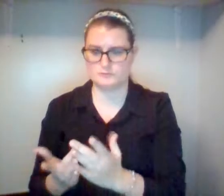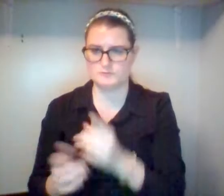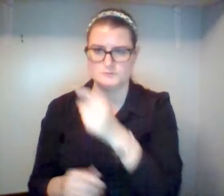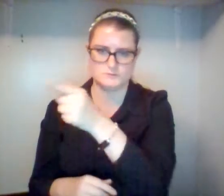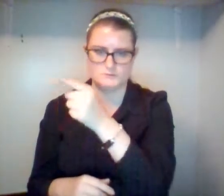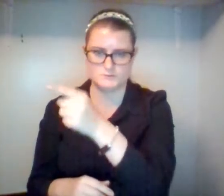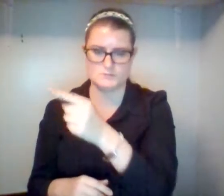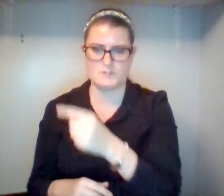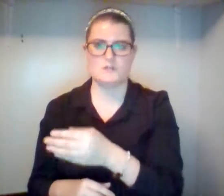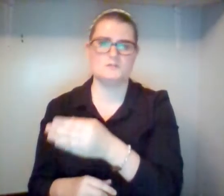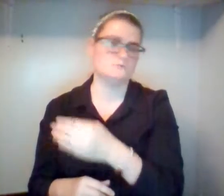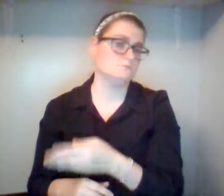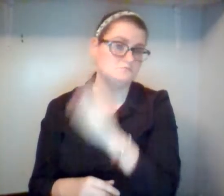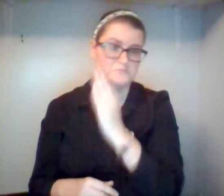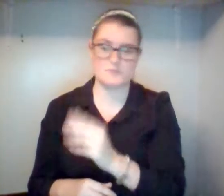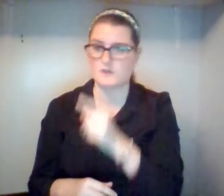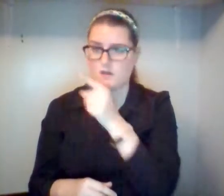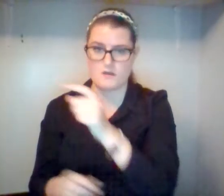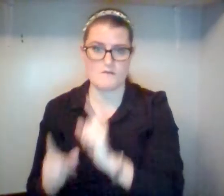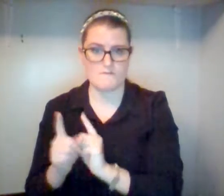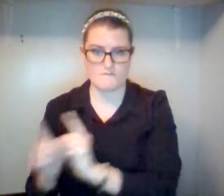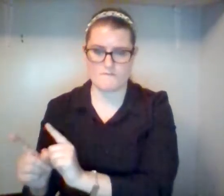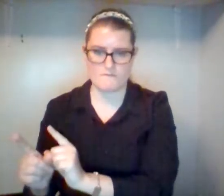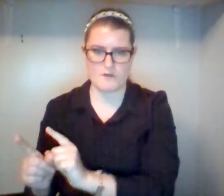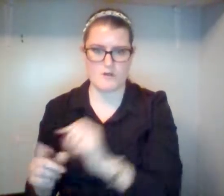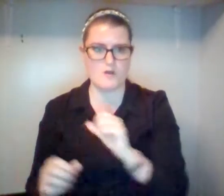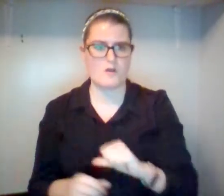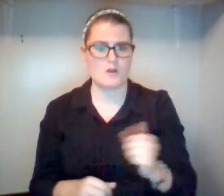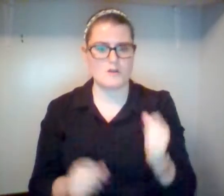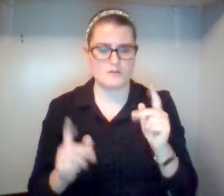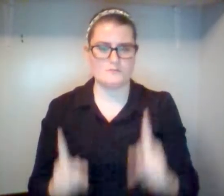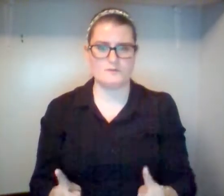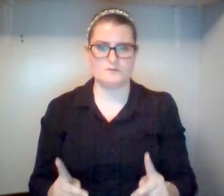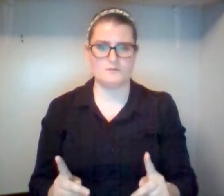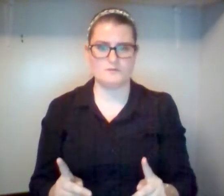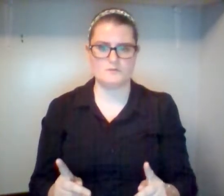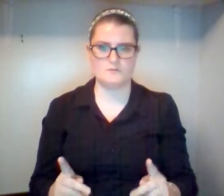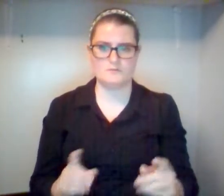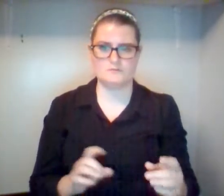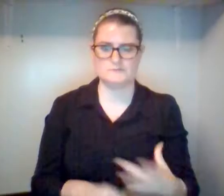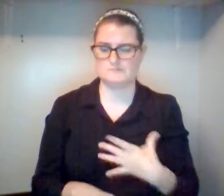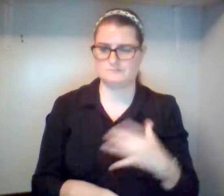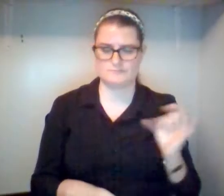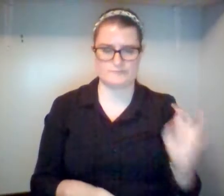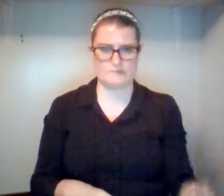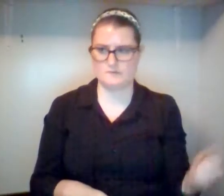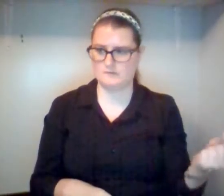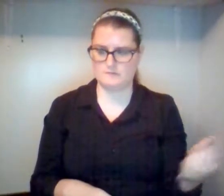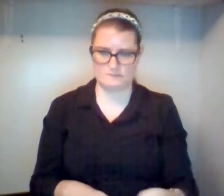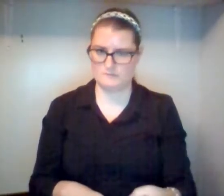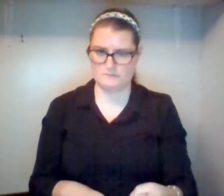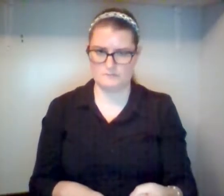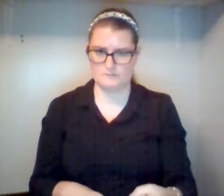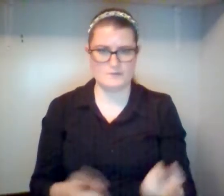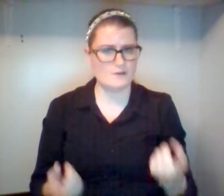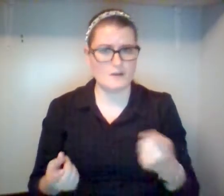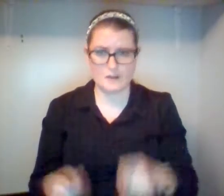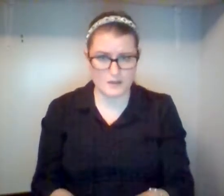Matthew 10.22 You will be hated by all for my name's sake. But the one who